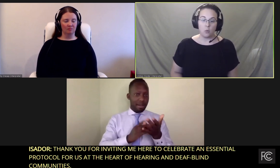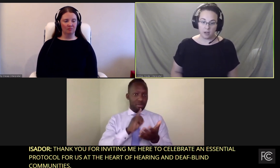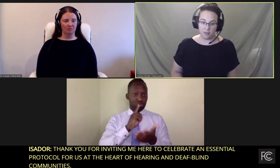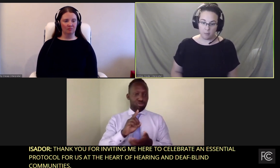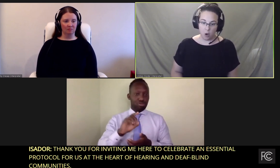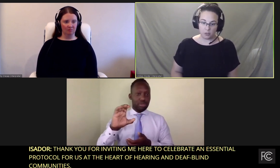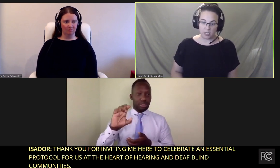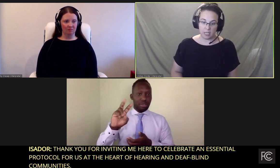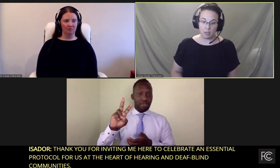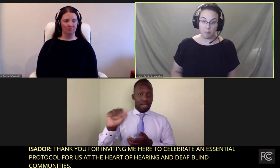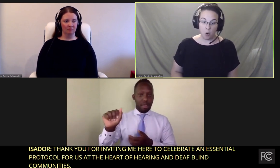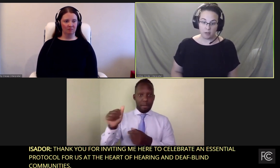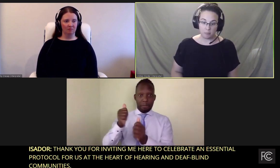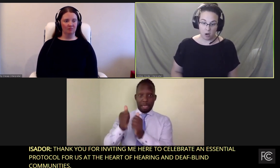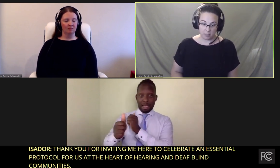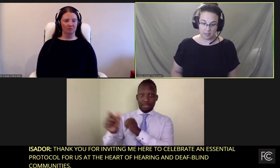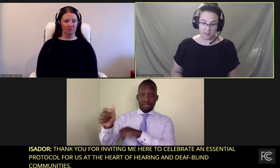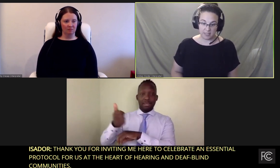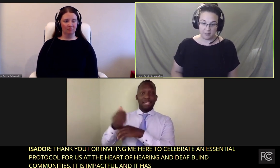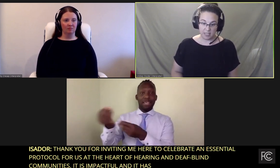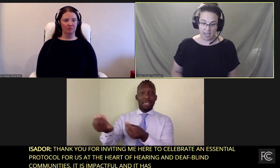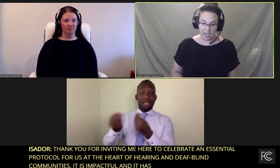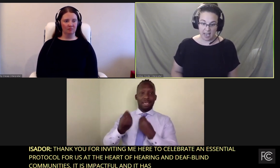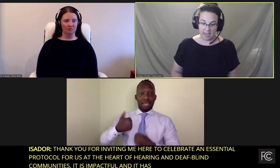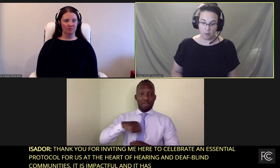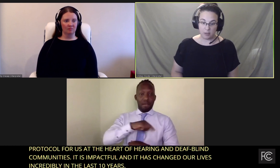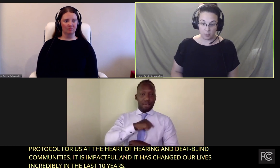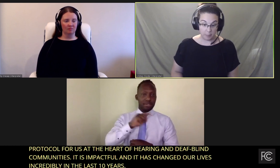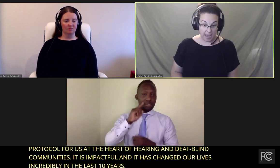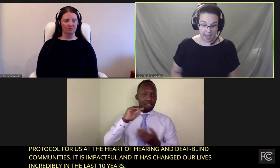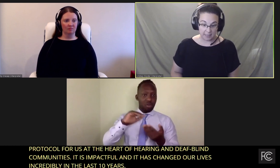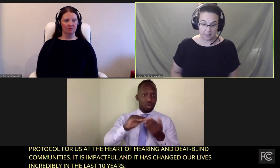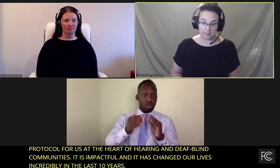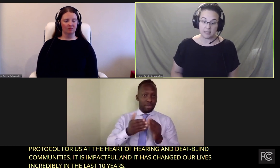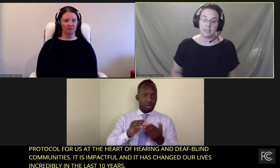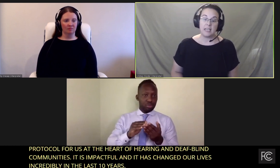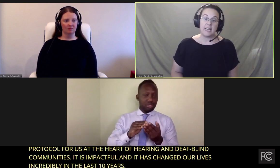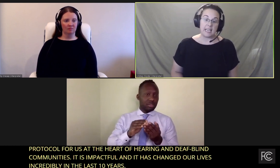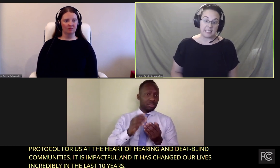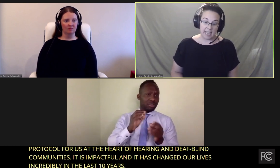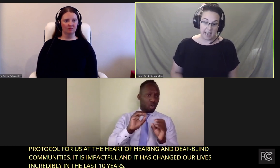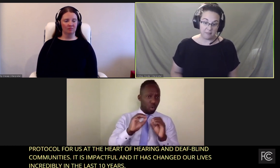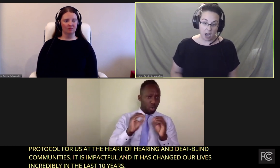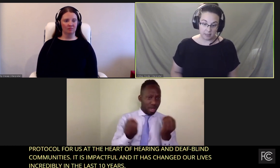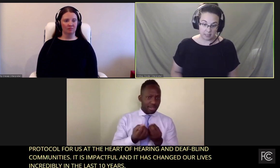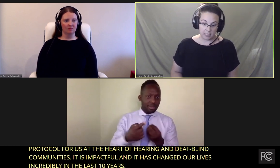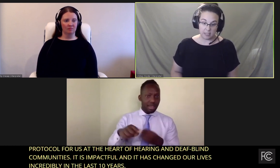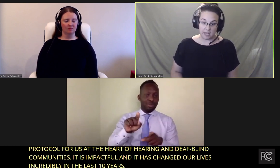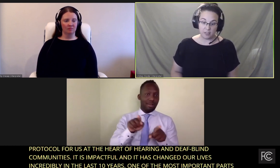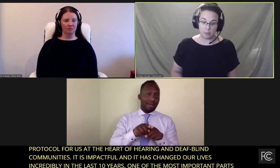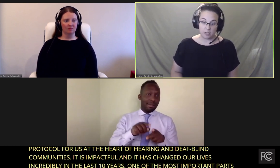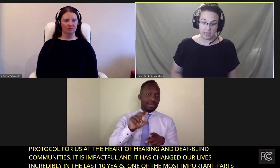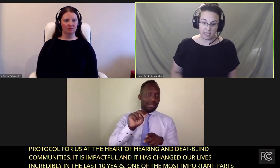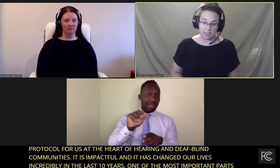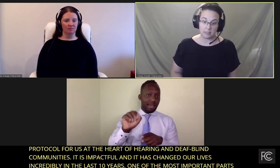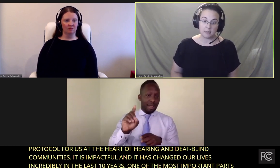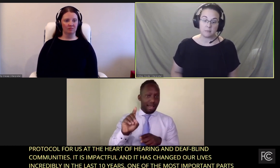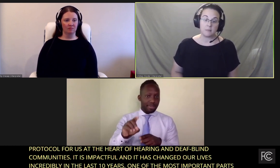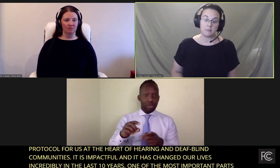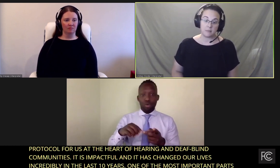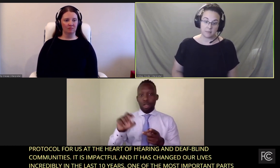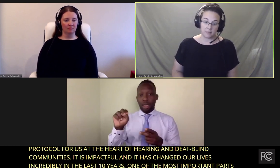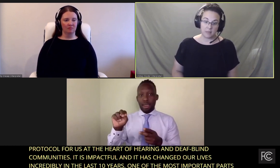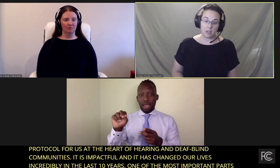One of the most important parts of the CVAA when it was passed, it gave us in the deaf community.